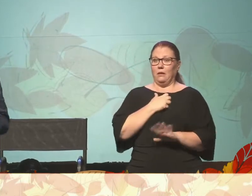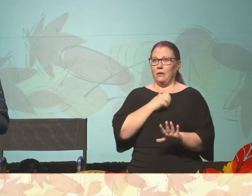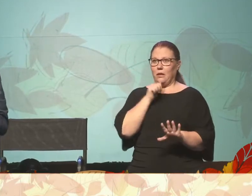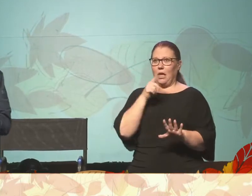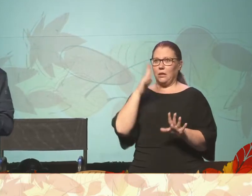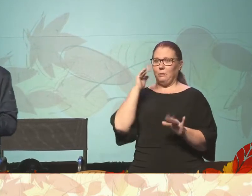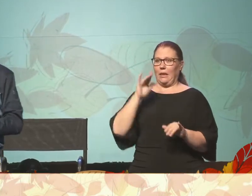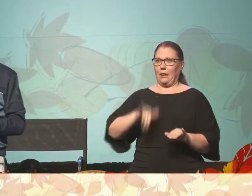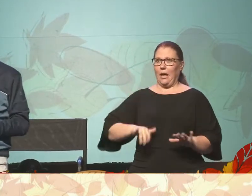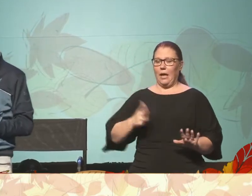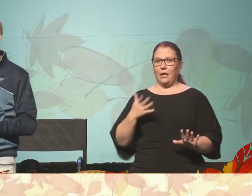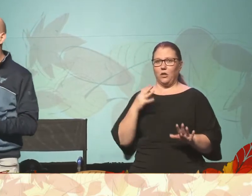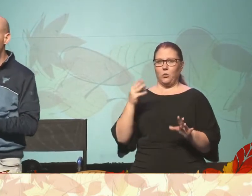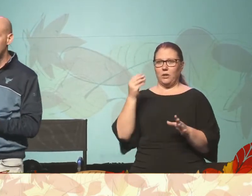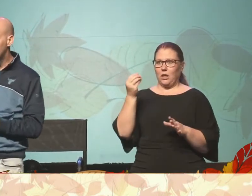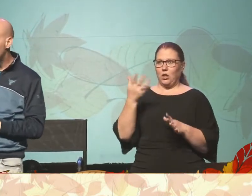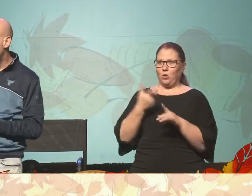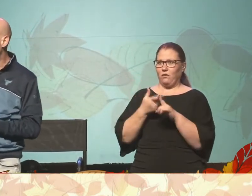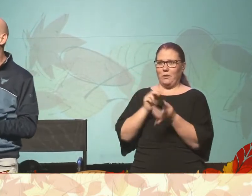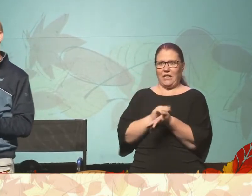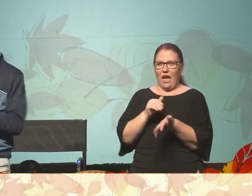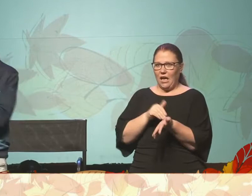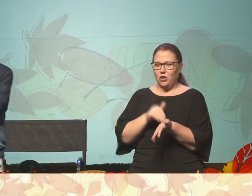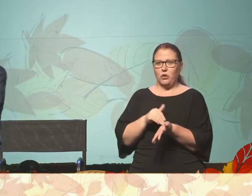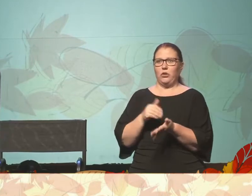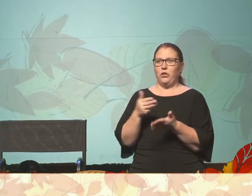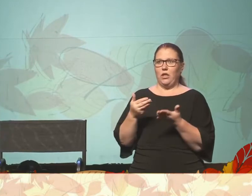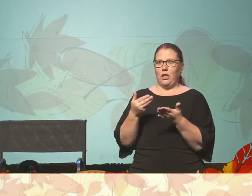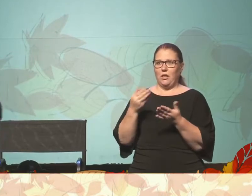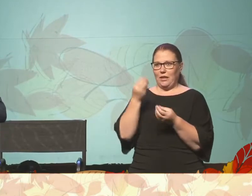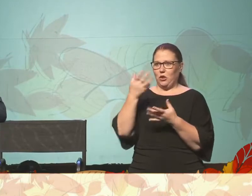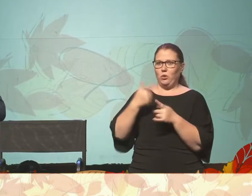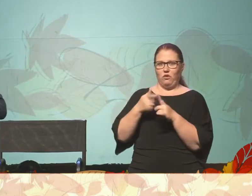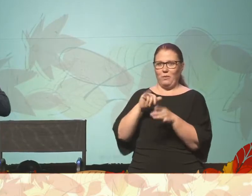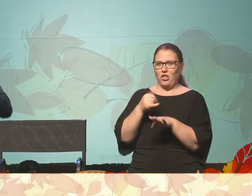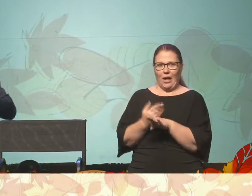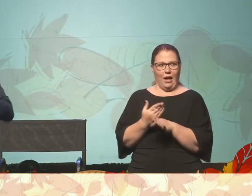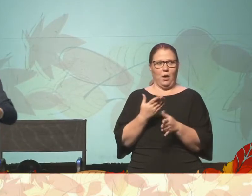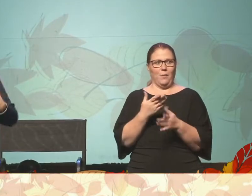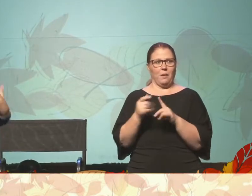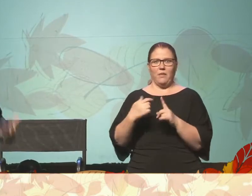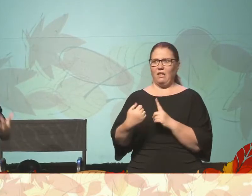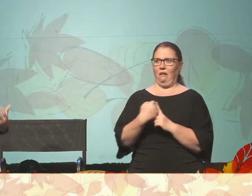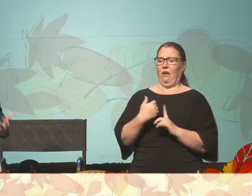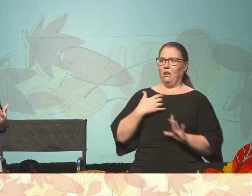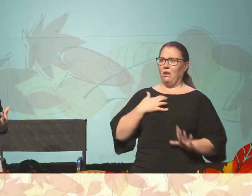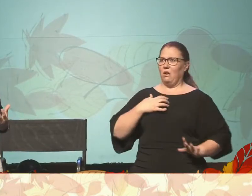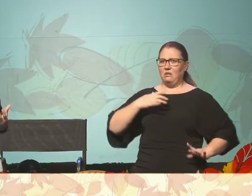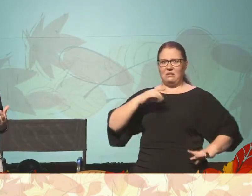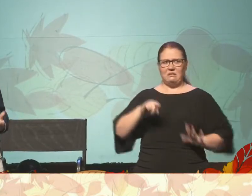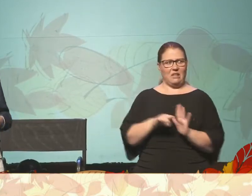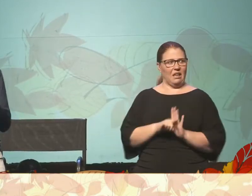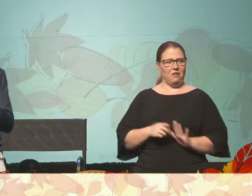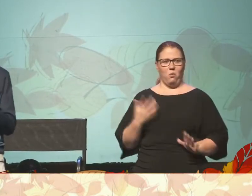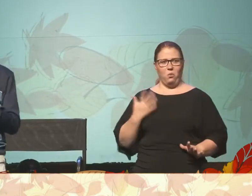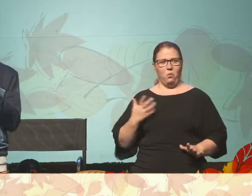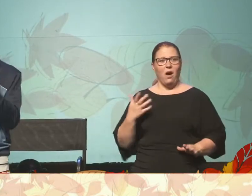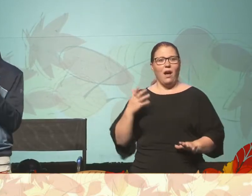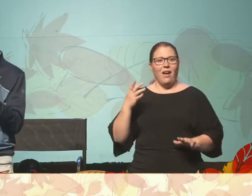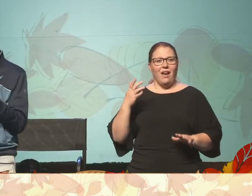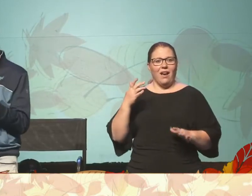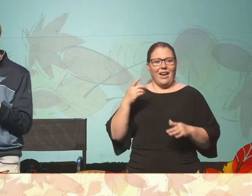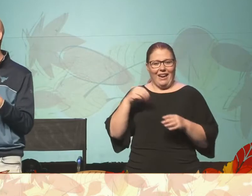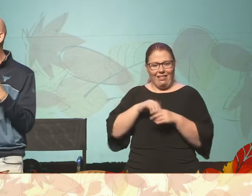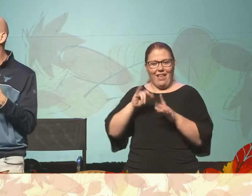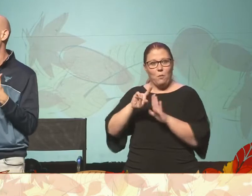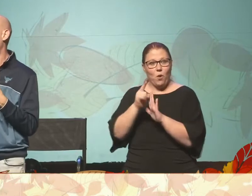expecting it. It was the news from the doctor. was the news from a job. It was something that you just, it hit you, and it was a surprise. And it's interesting because in